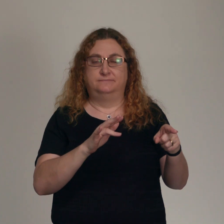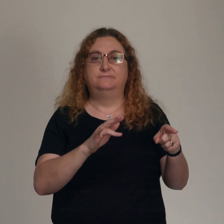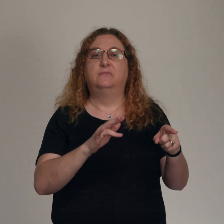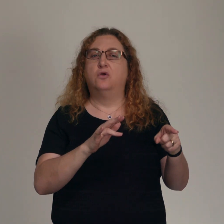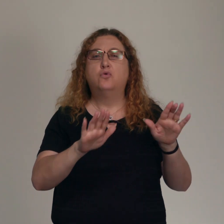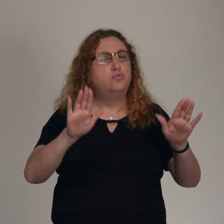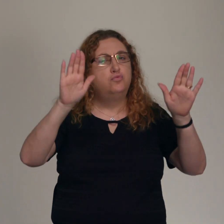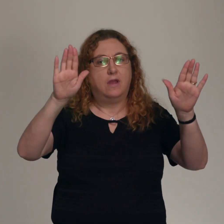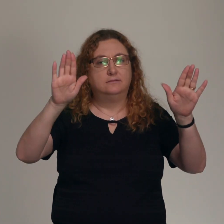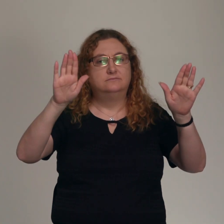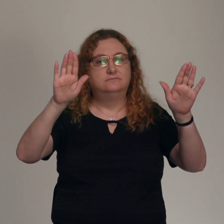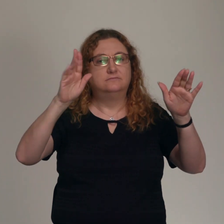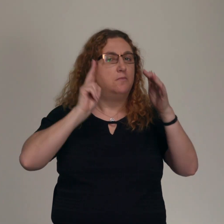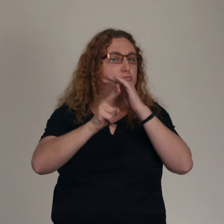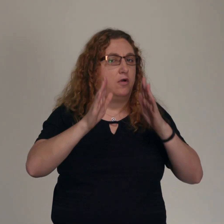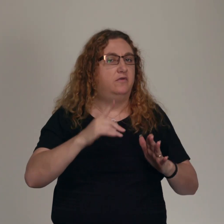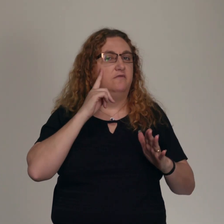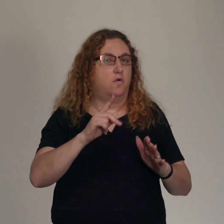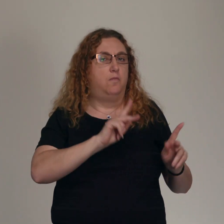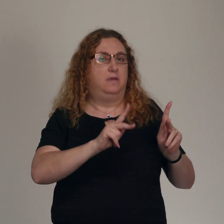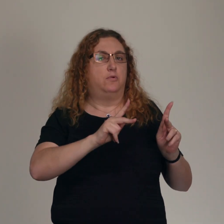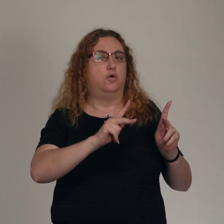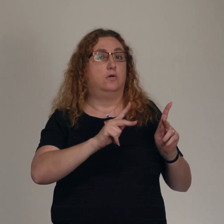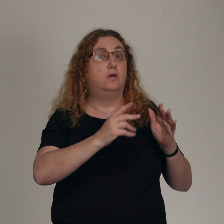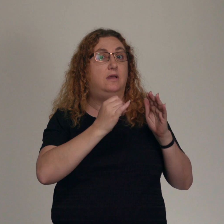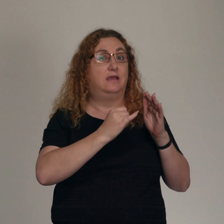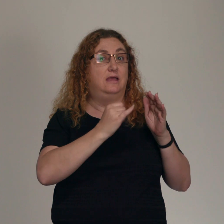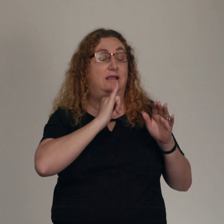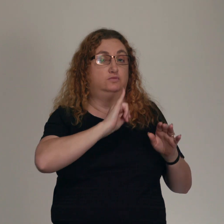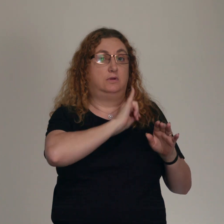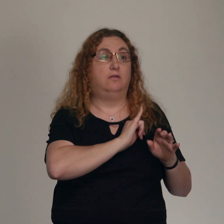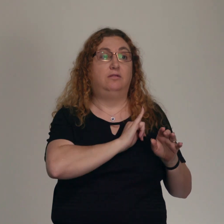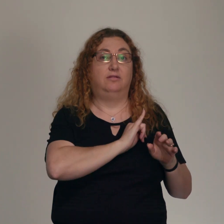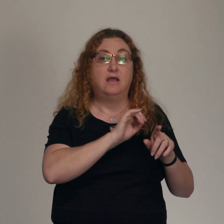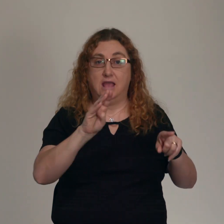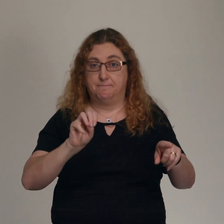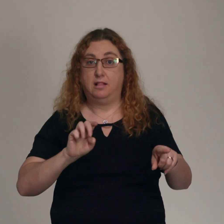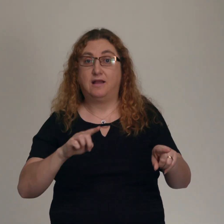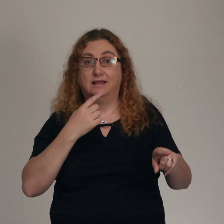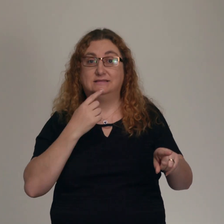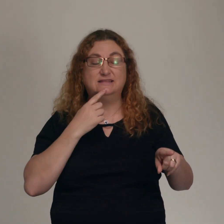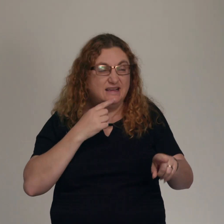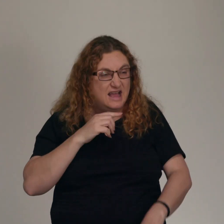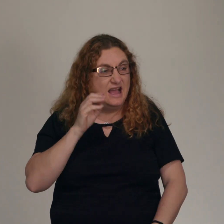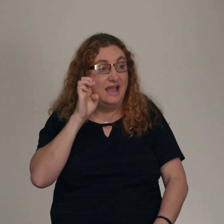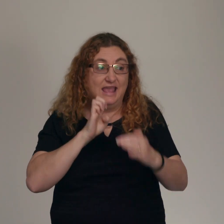for the people of Israel. So Malachi is saying, look, Elijah is going to come back. Before God